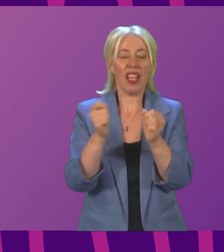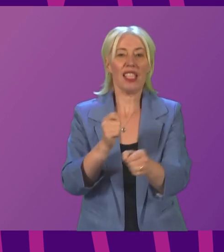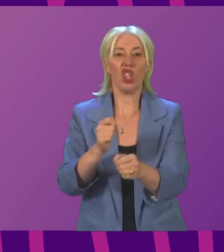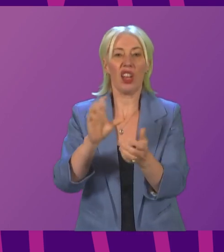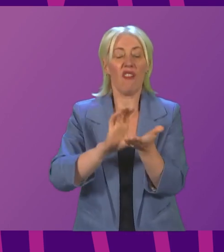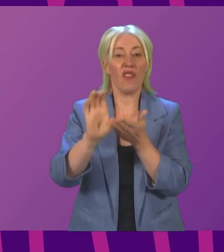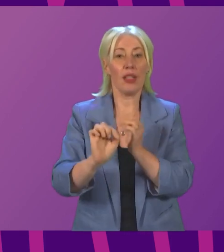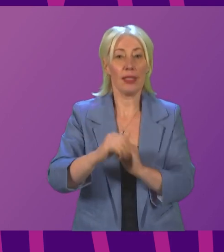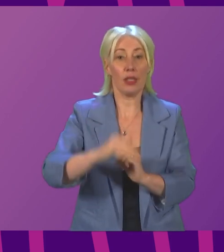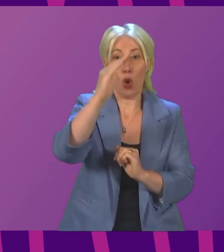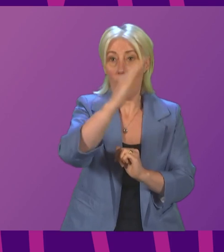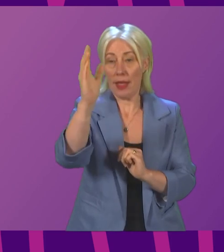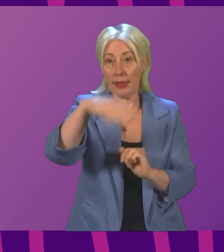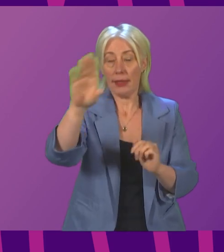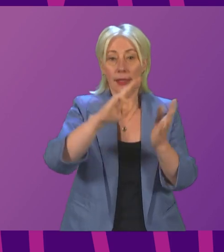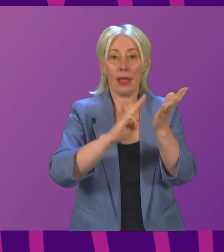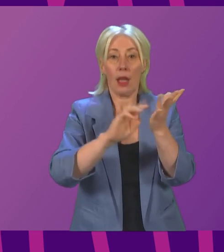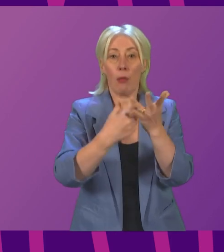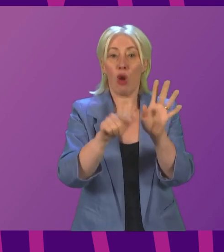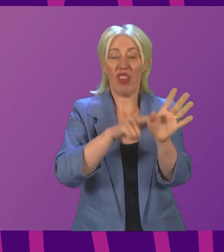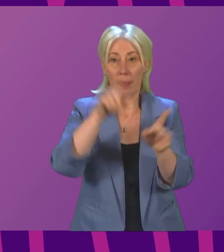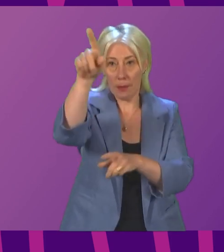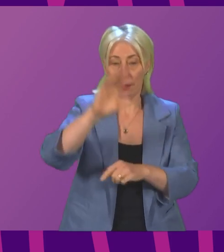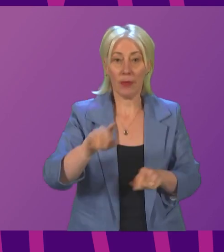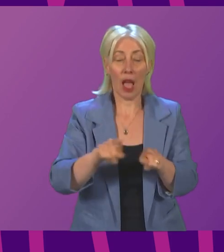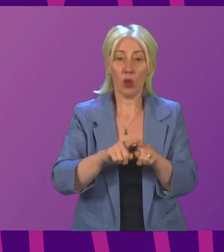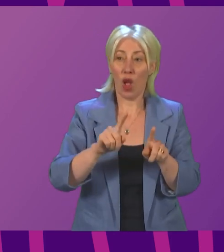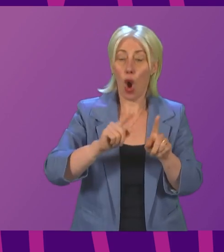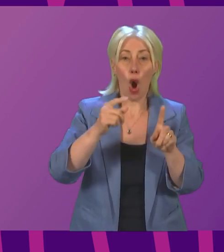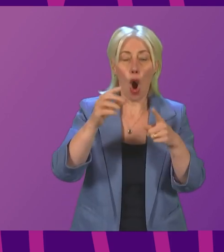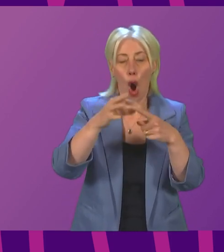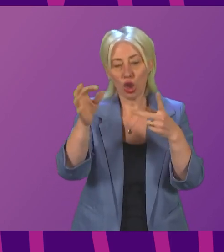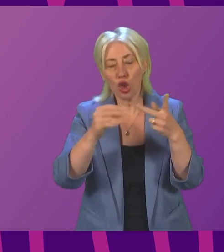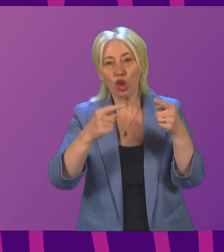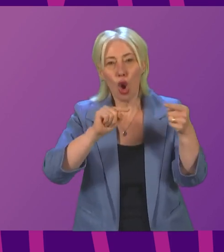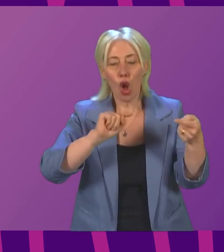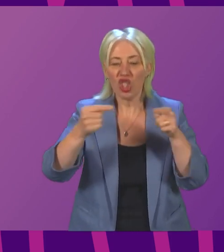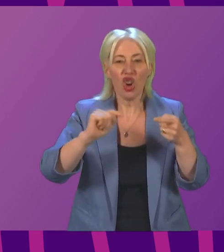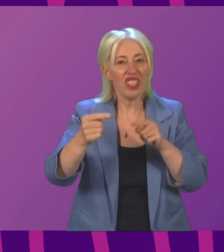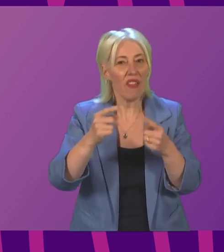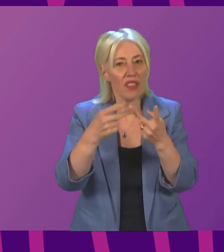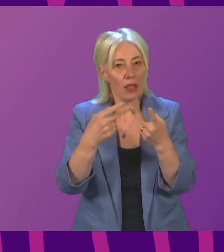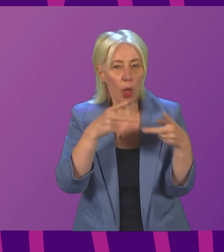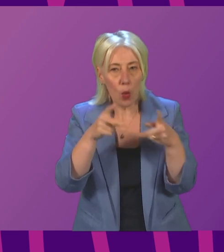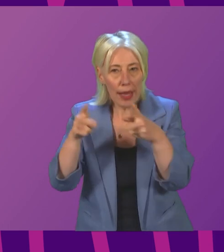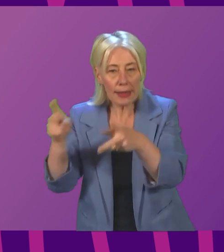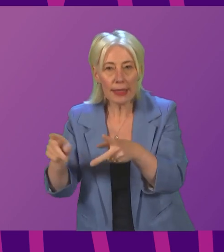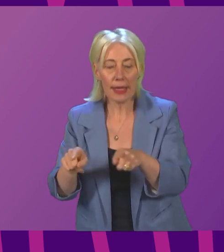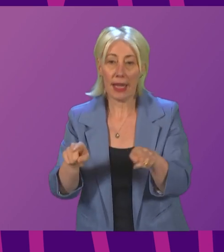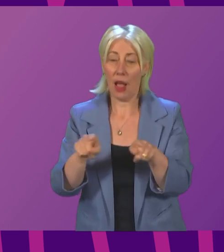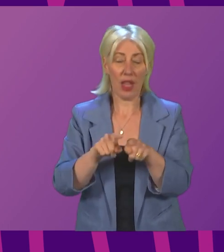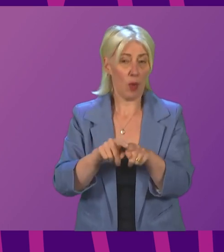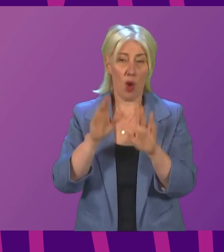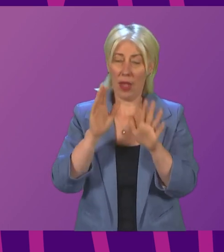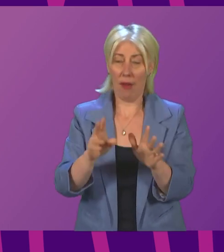must build up the renewable alternatives and the low carbon alternatives, which is why the failure to support carbon capture is so inexplicable.